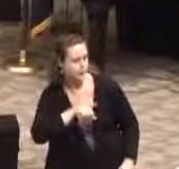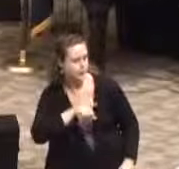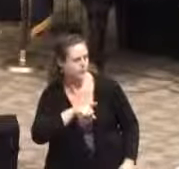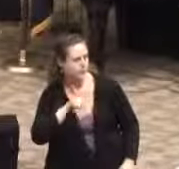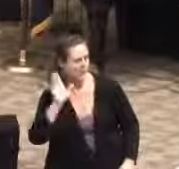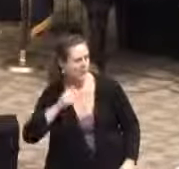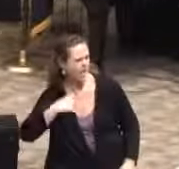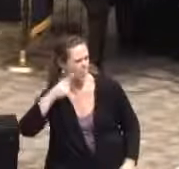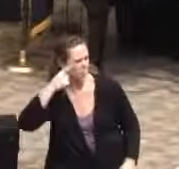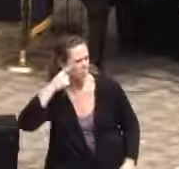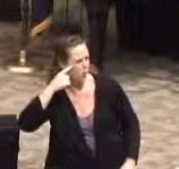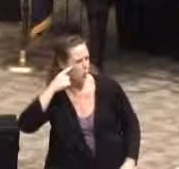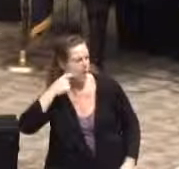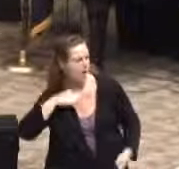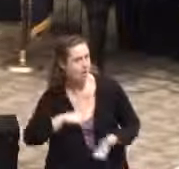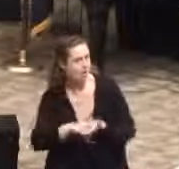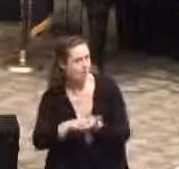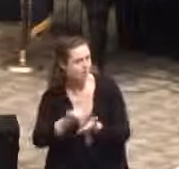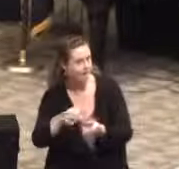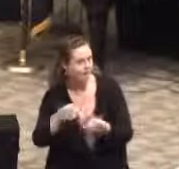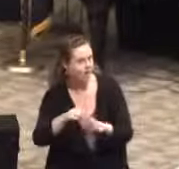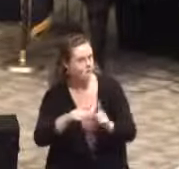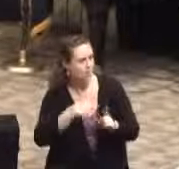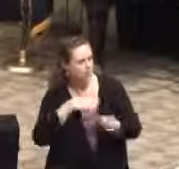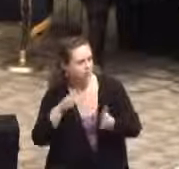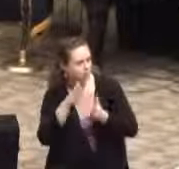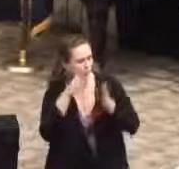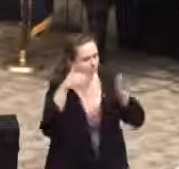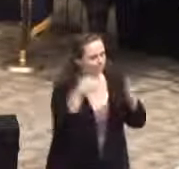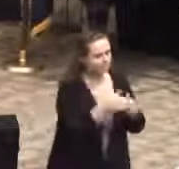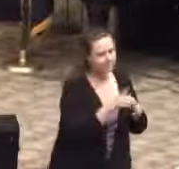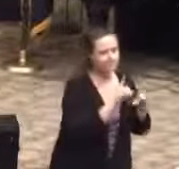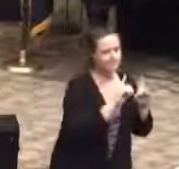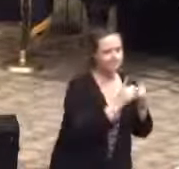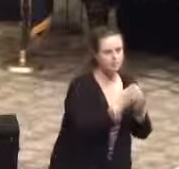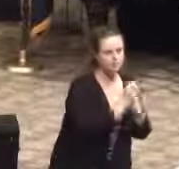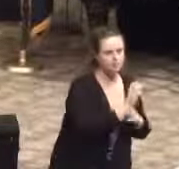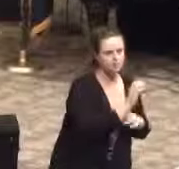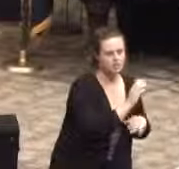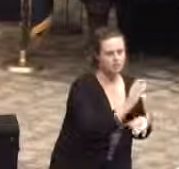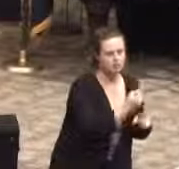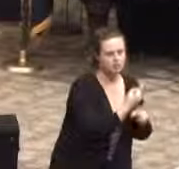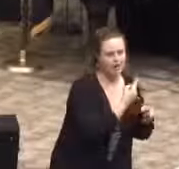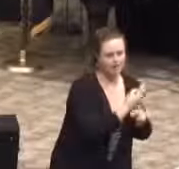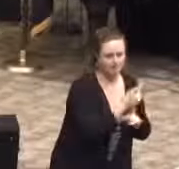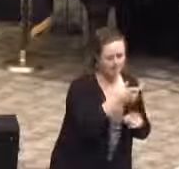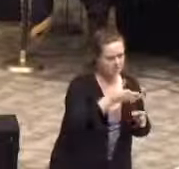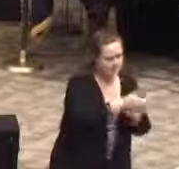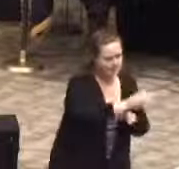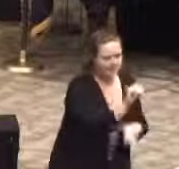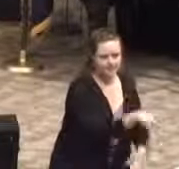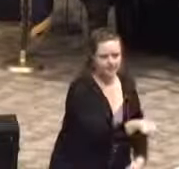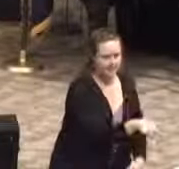I applaud the effort for that, but I would encourage you all to focus on making this a career, not just a stepping stone.